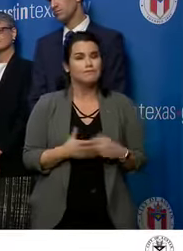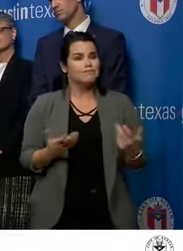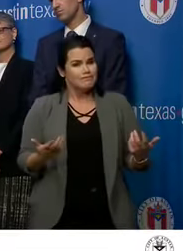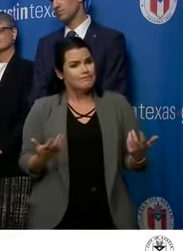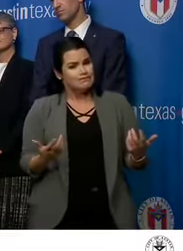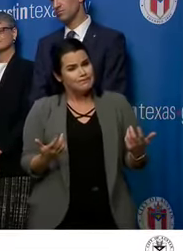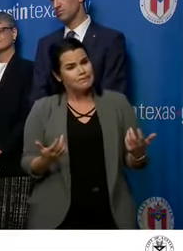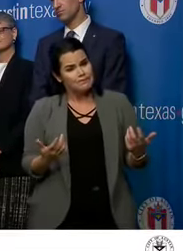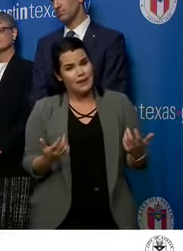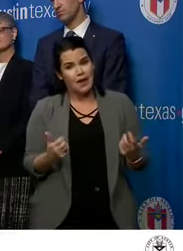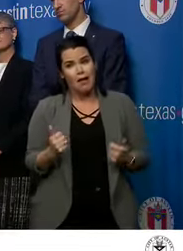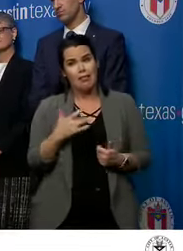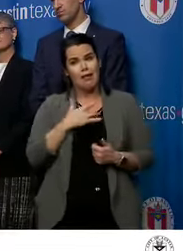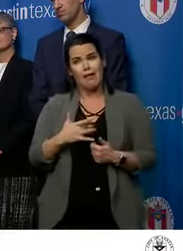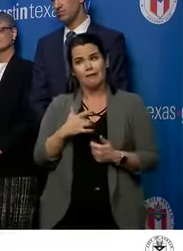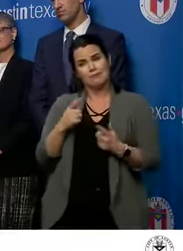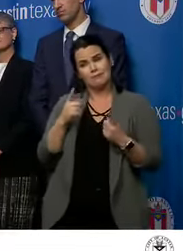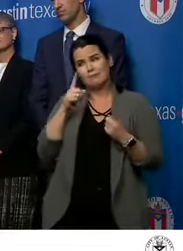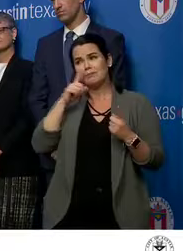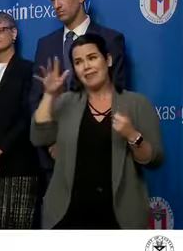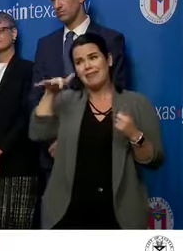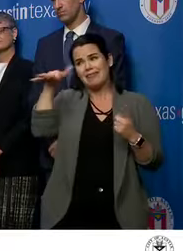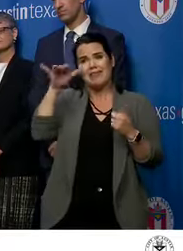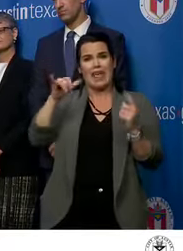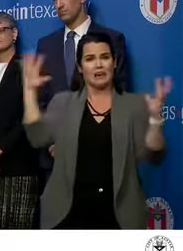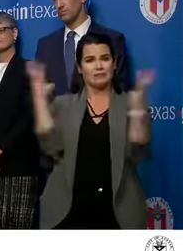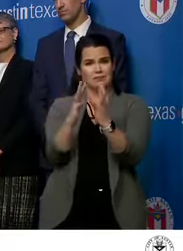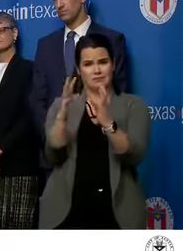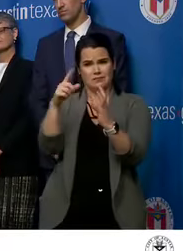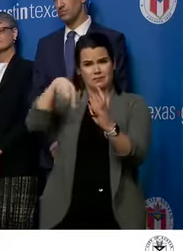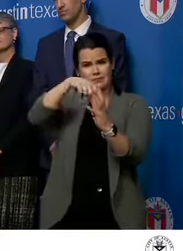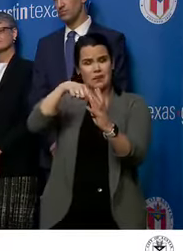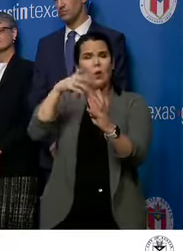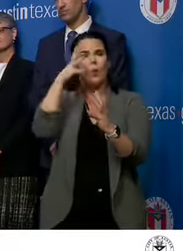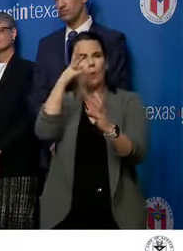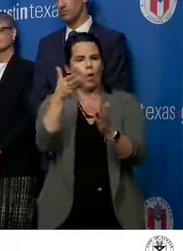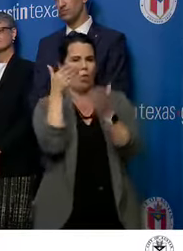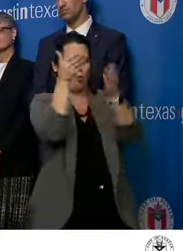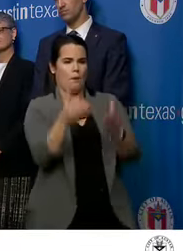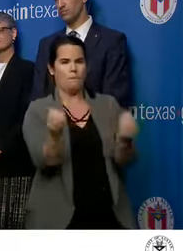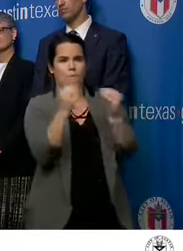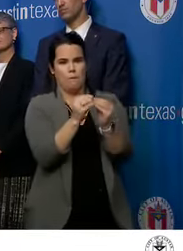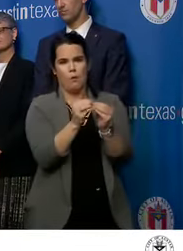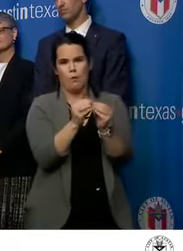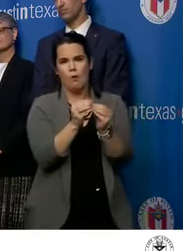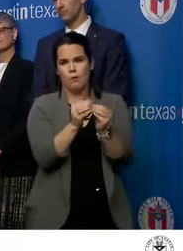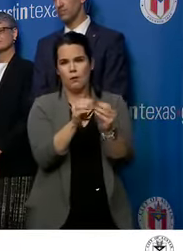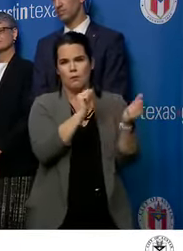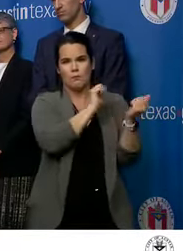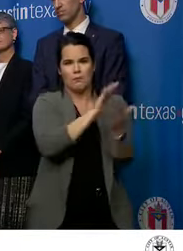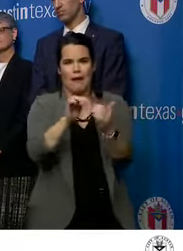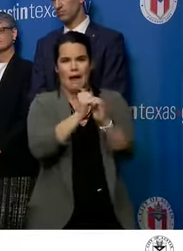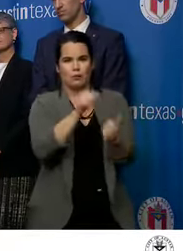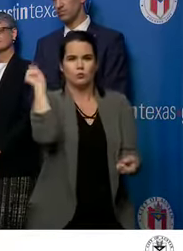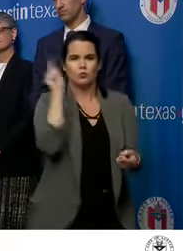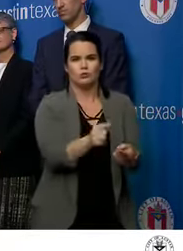that this expert panel will advise and recommend further strategies to mitigate risk.